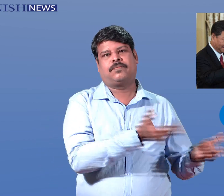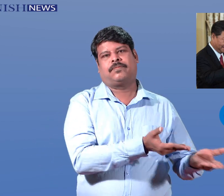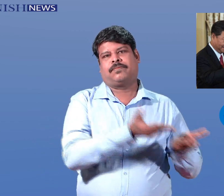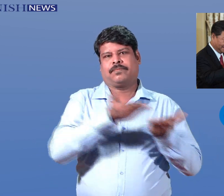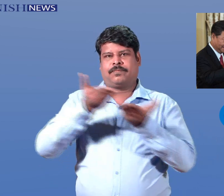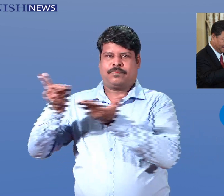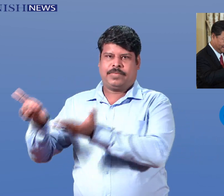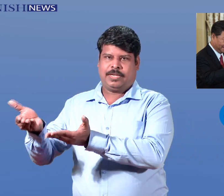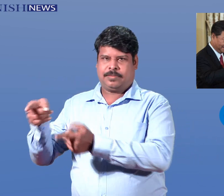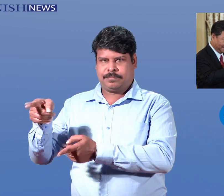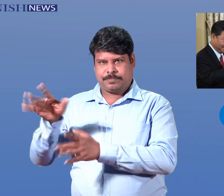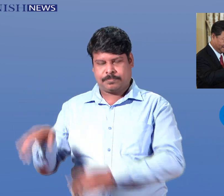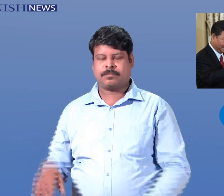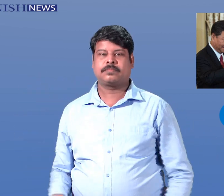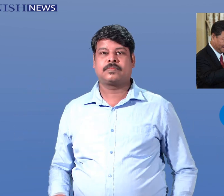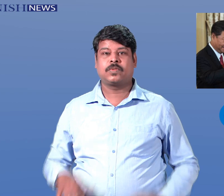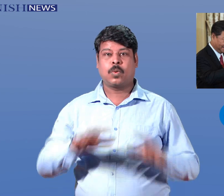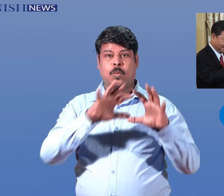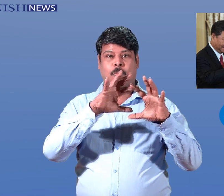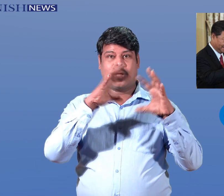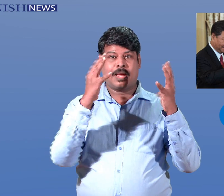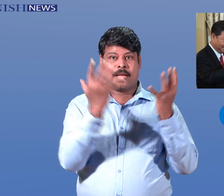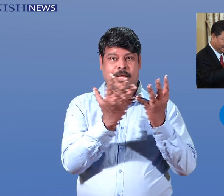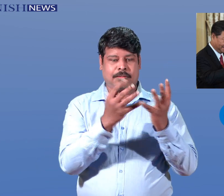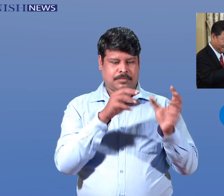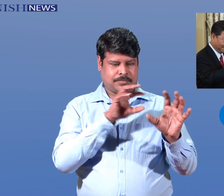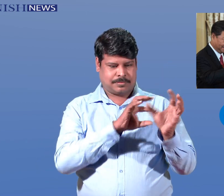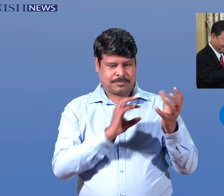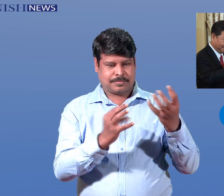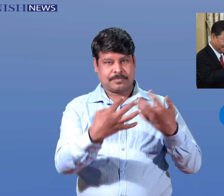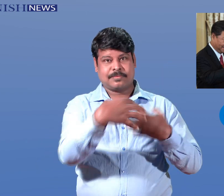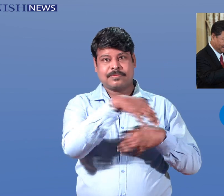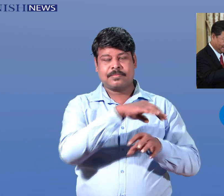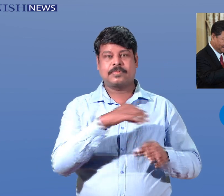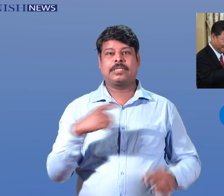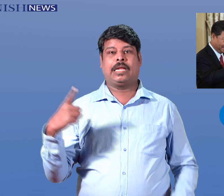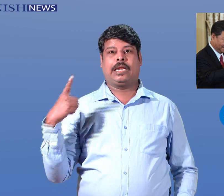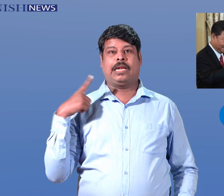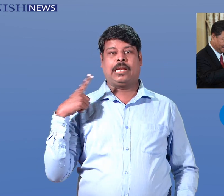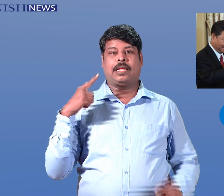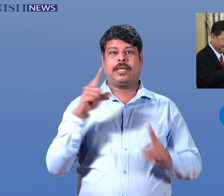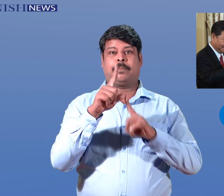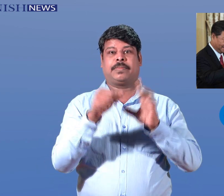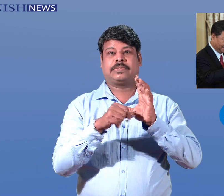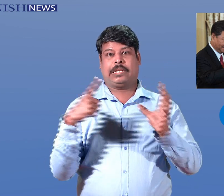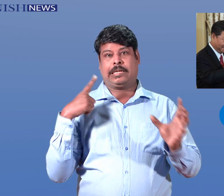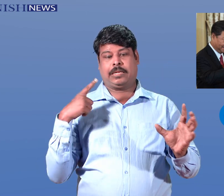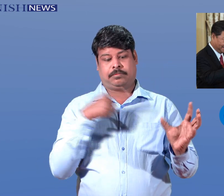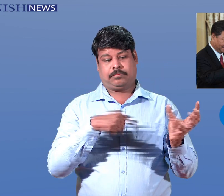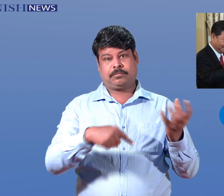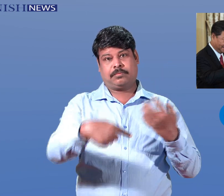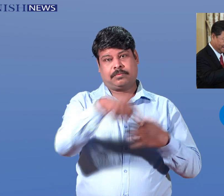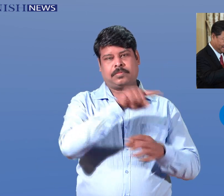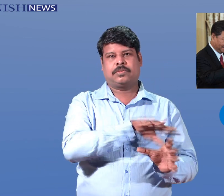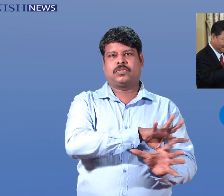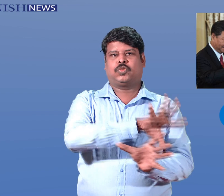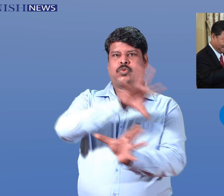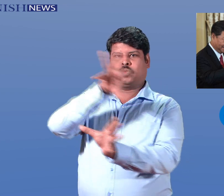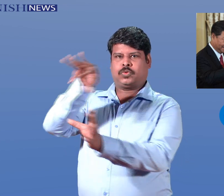At the invitation of Biden, President Xi will attend and deliver an important speech at the Leaders' Summit